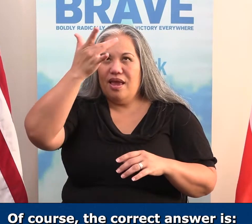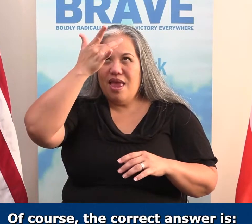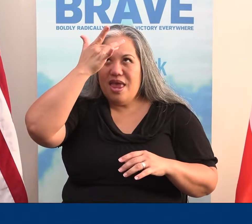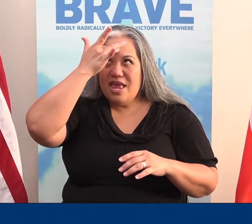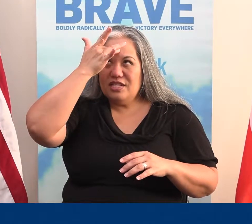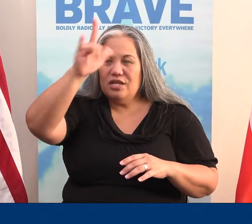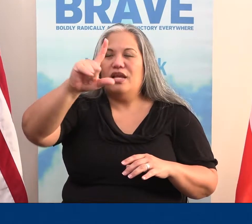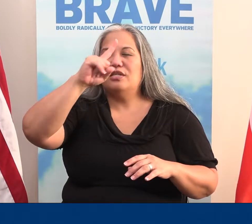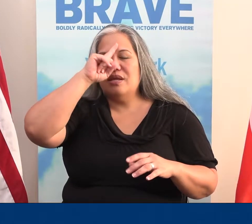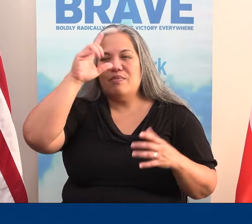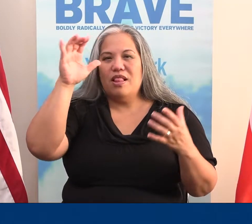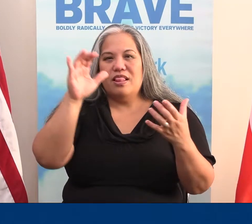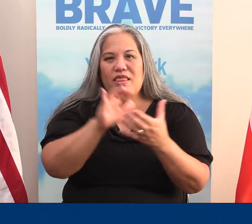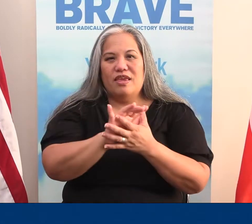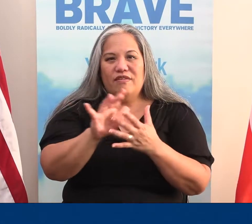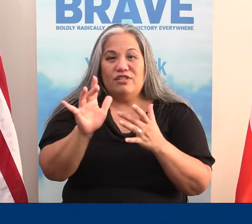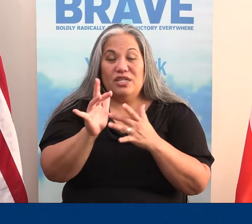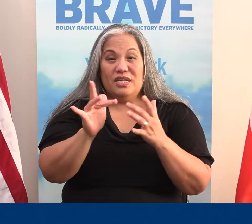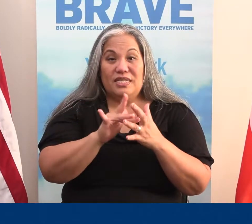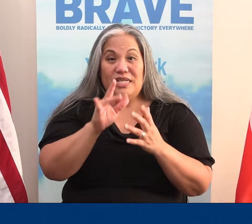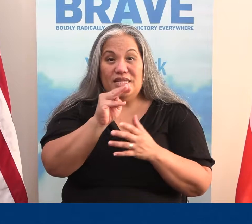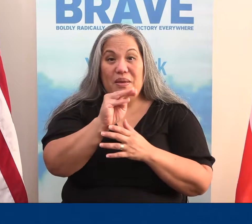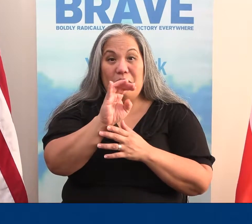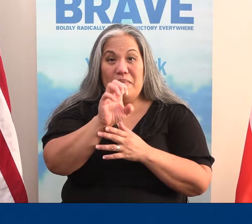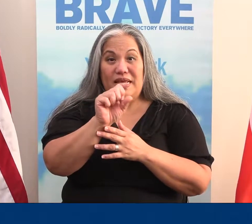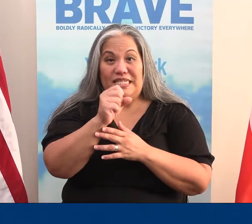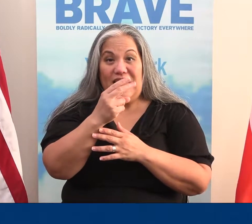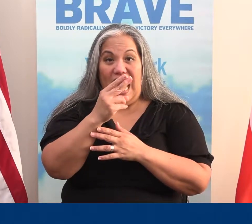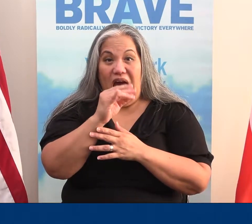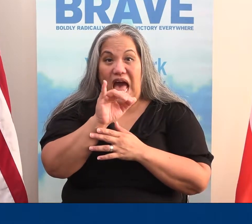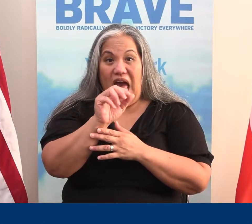They intellectually believed He was the Messiah.